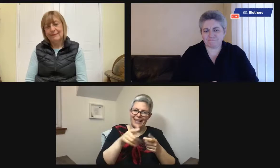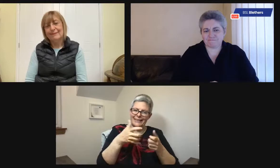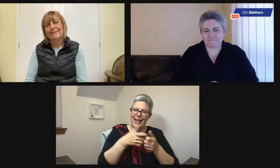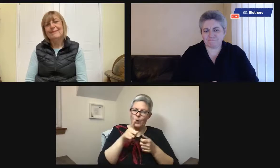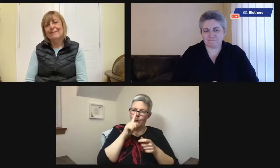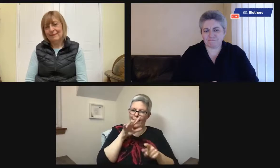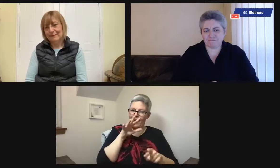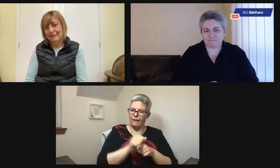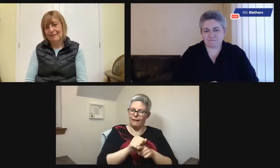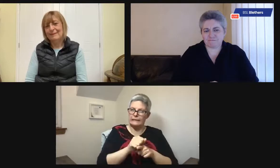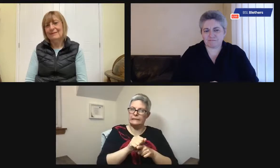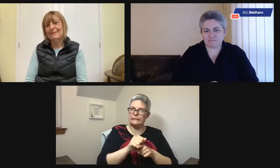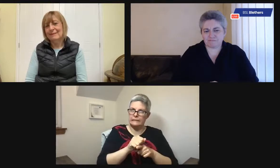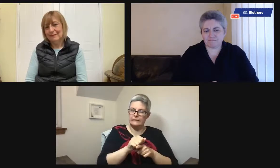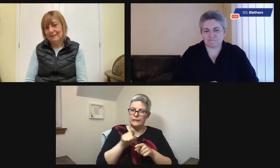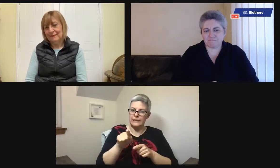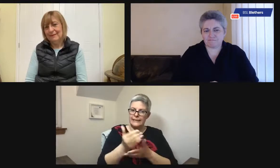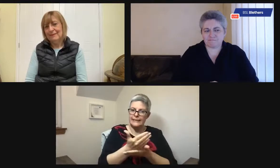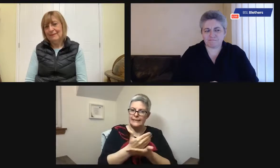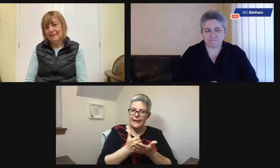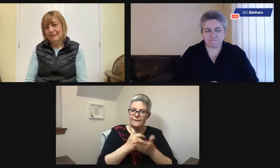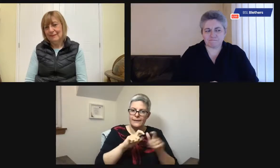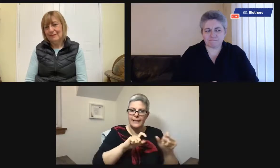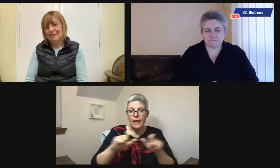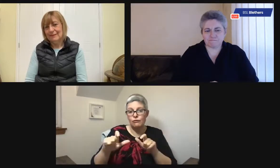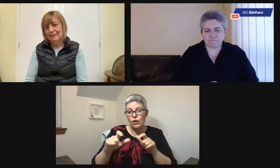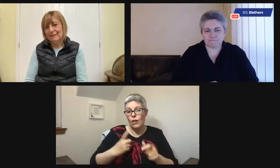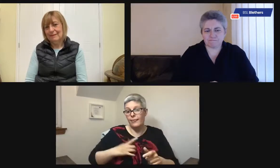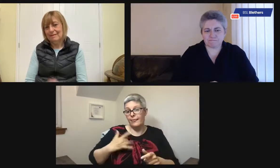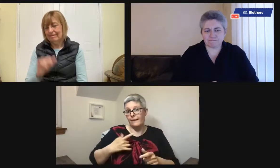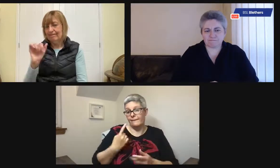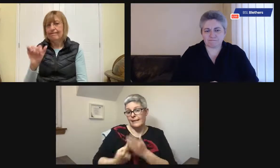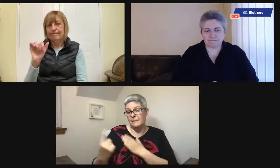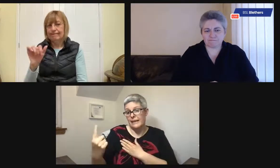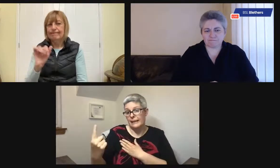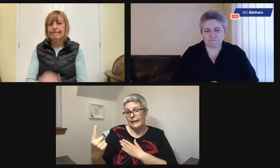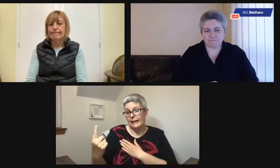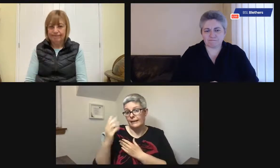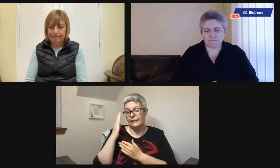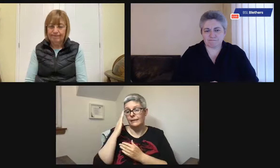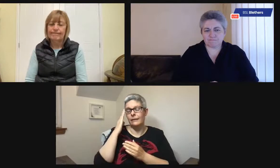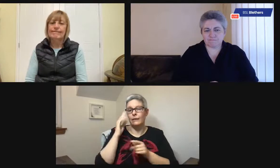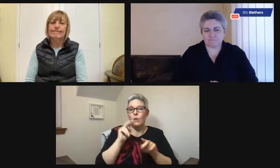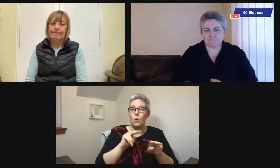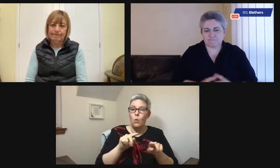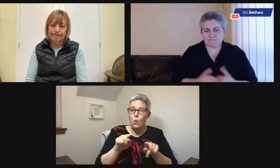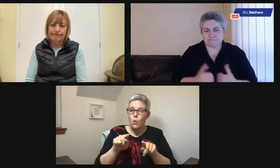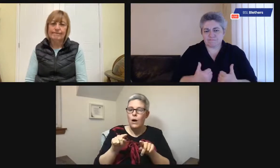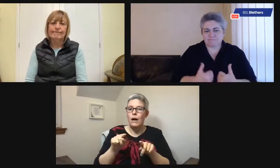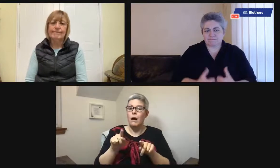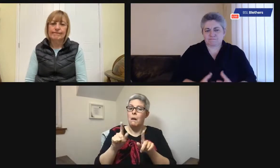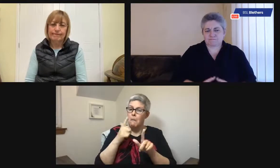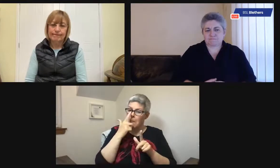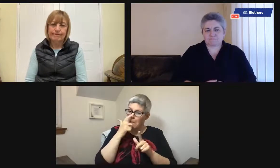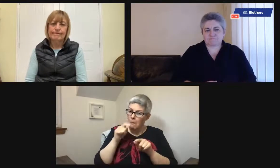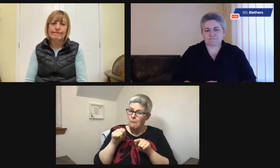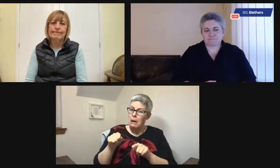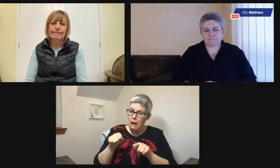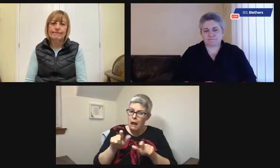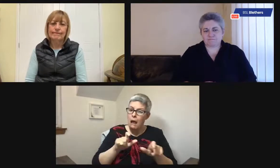conversation can deteriorate. But we're aiming to keep that person on